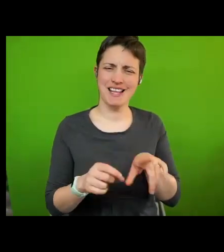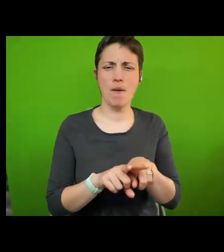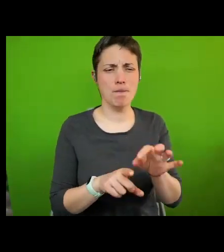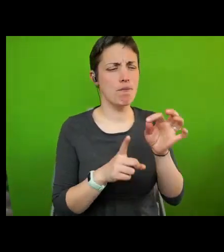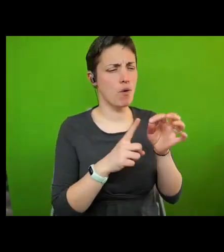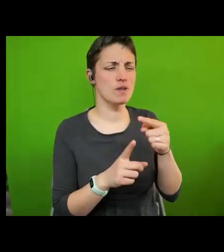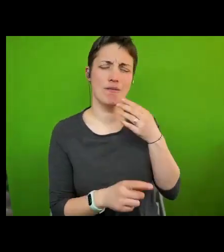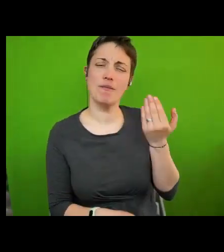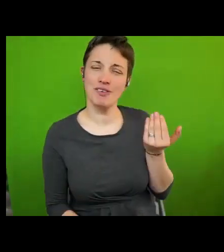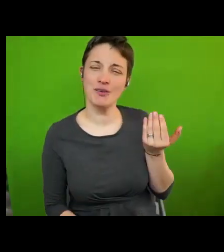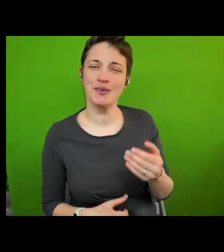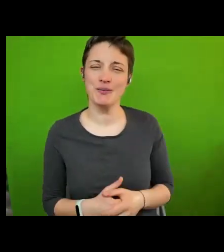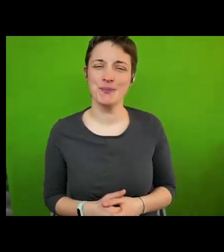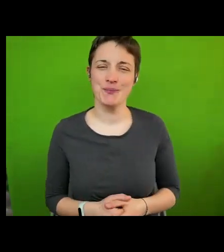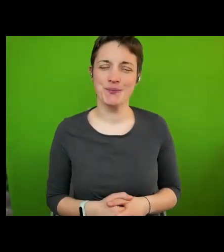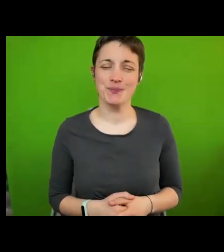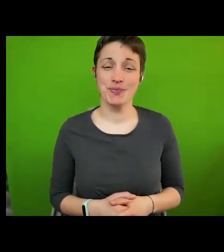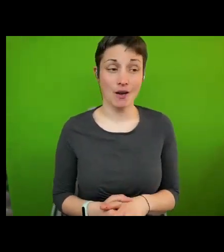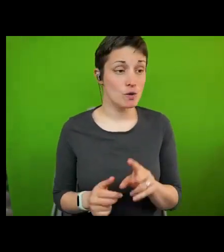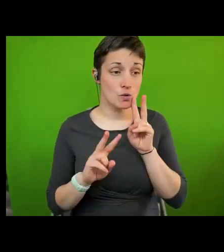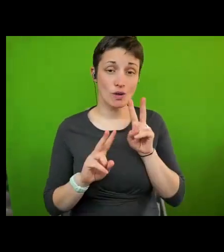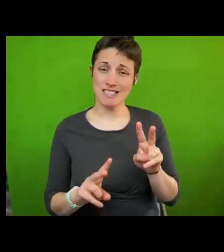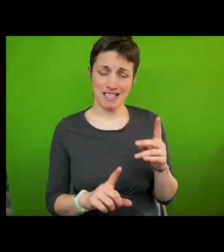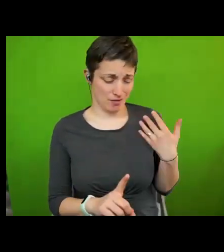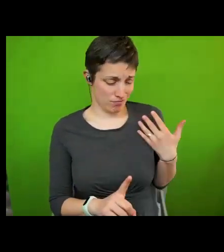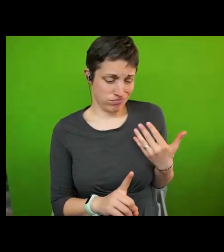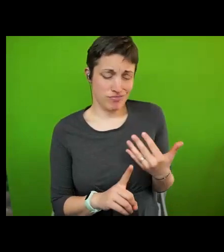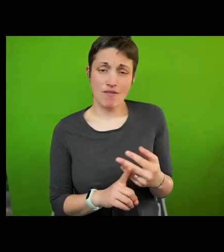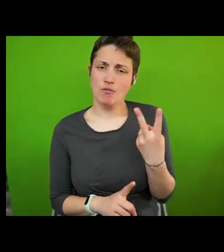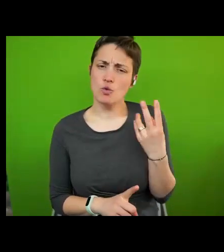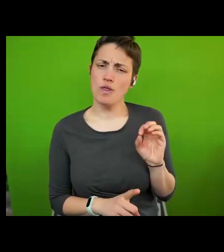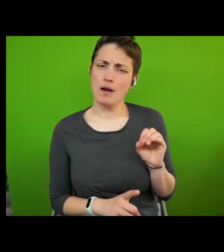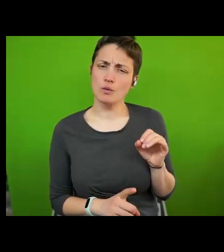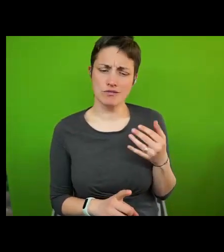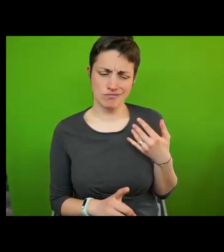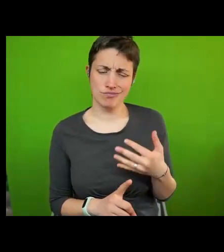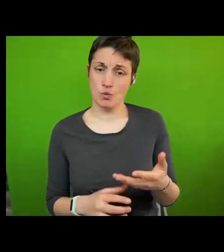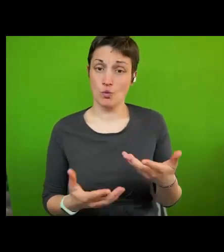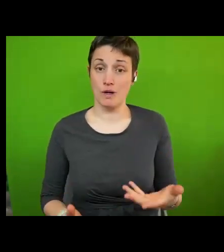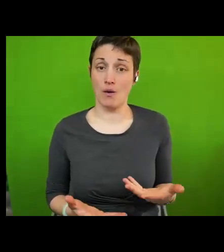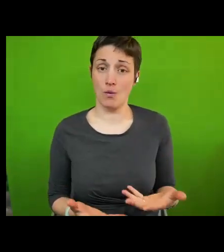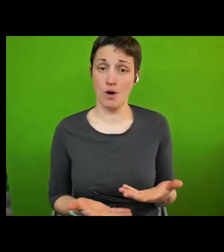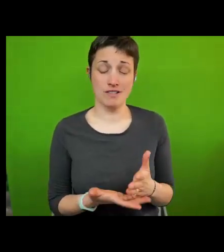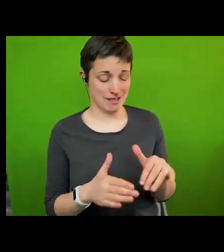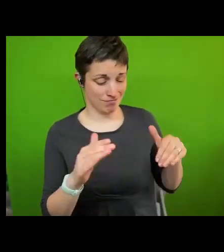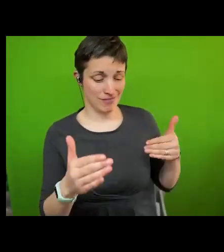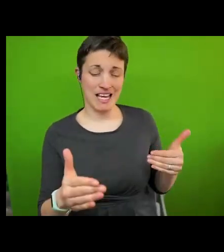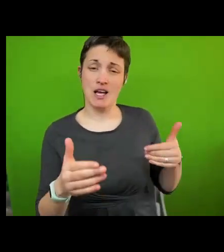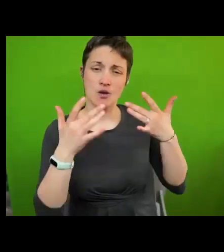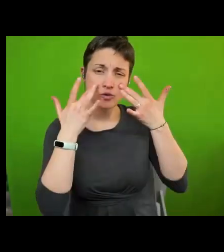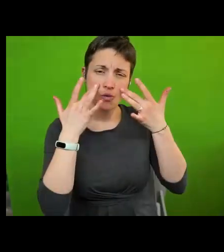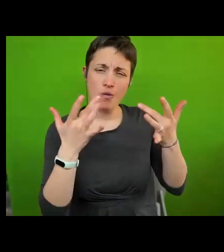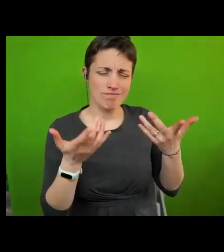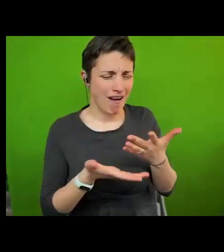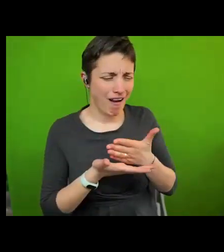so what you can see is that this period from 2000 on i think signified a clear move away